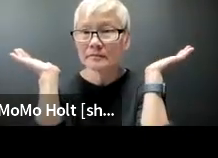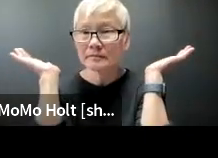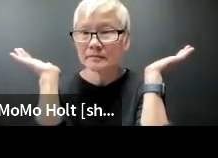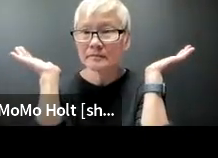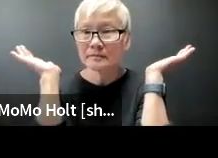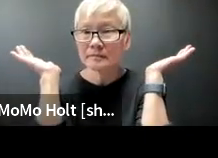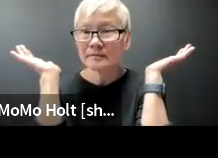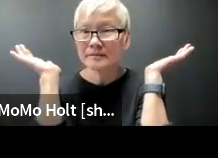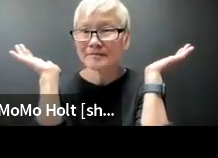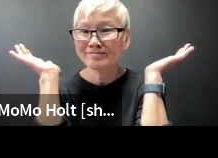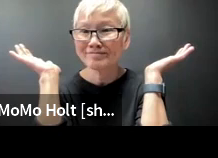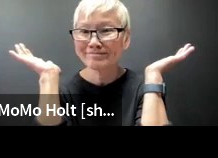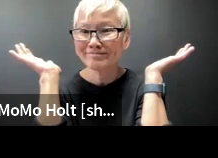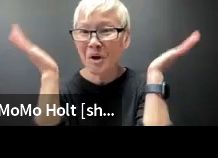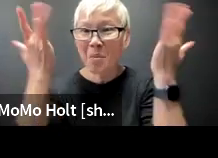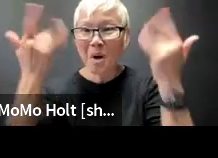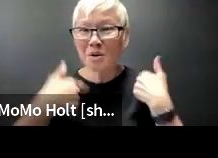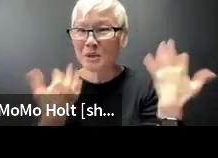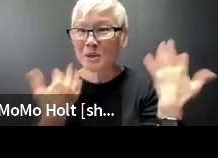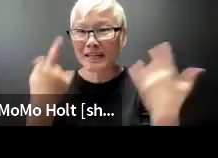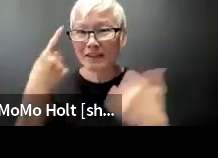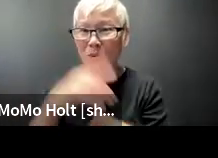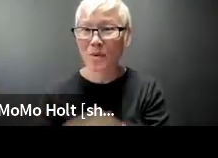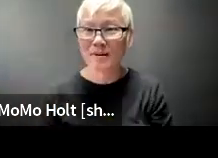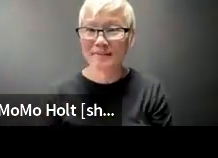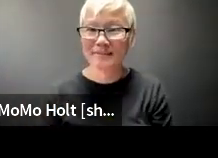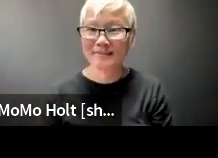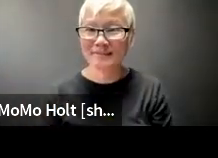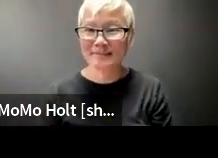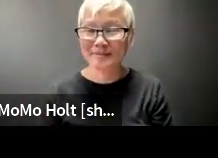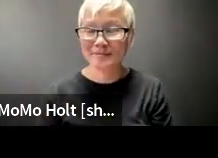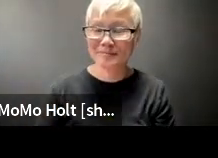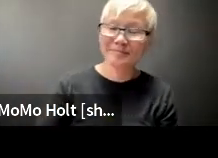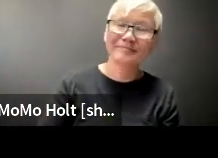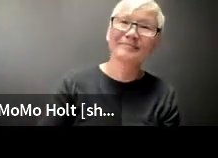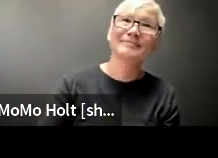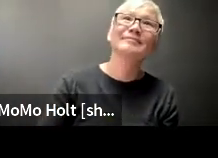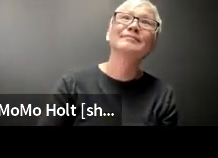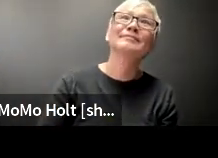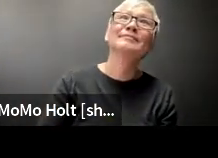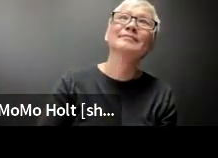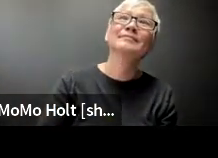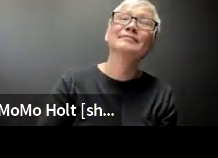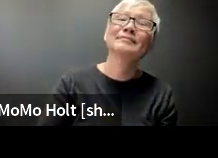So here's the question, what are we waiting for?